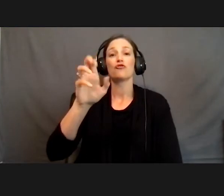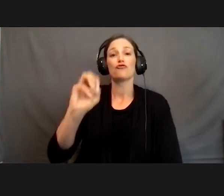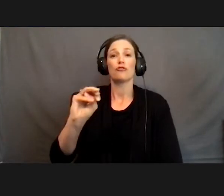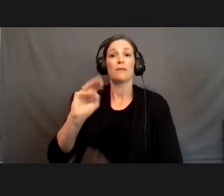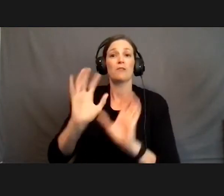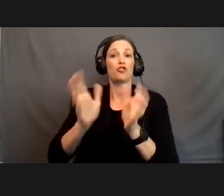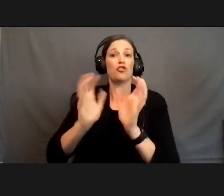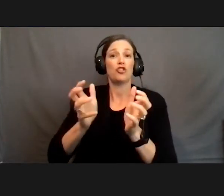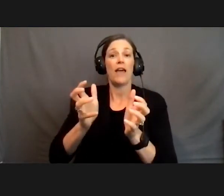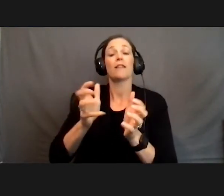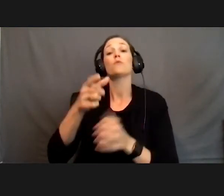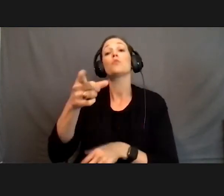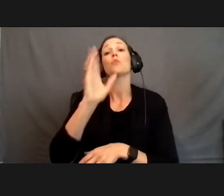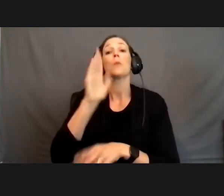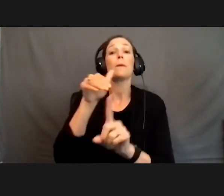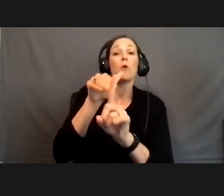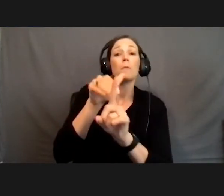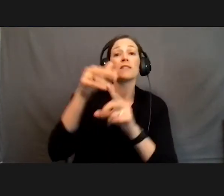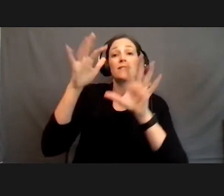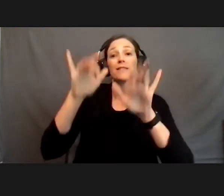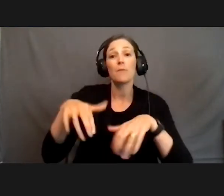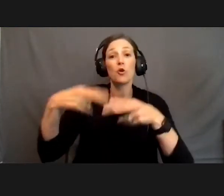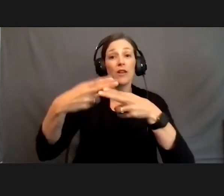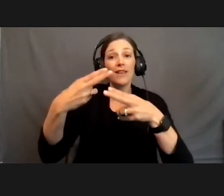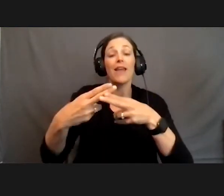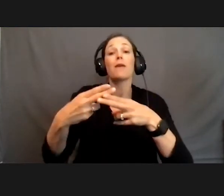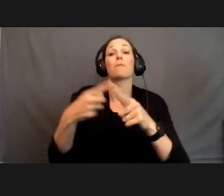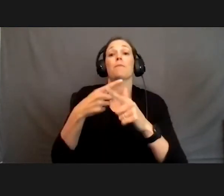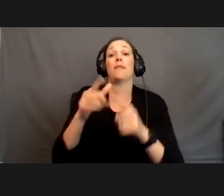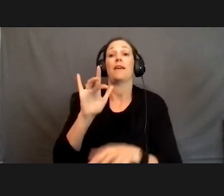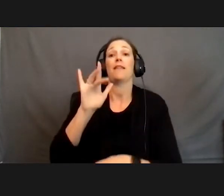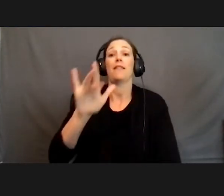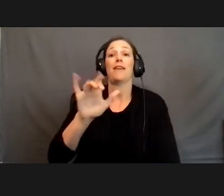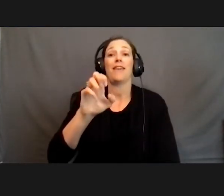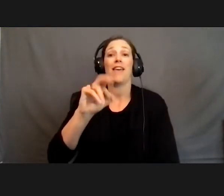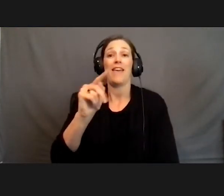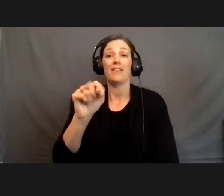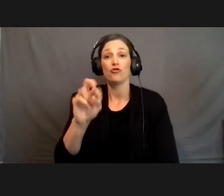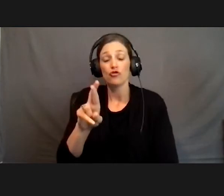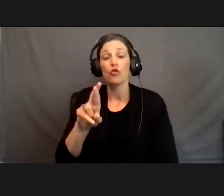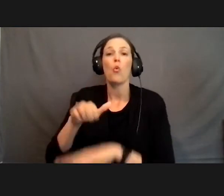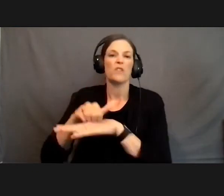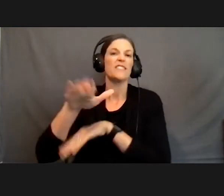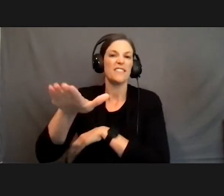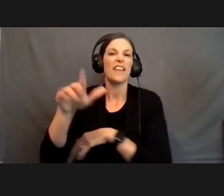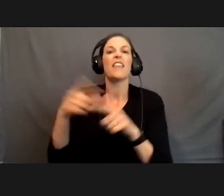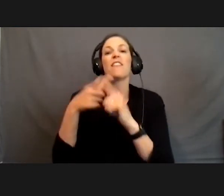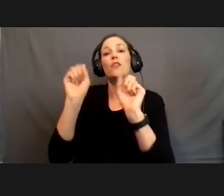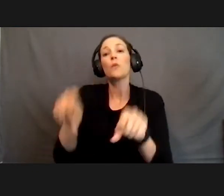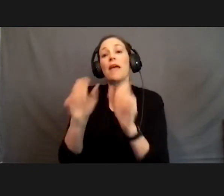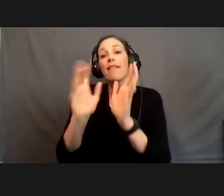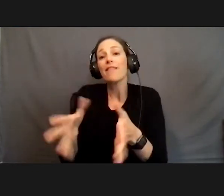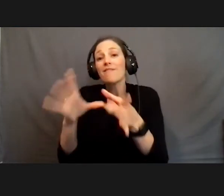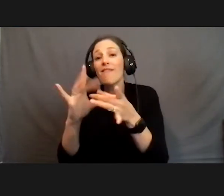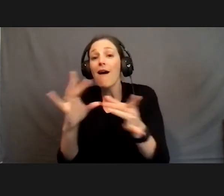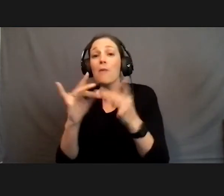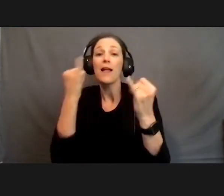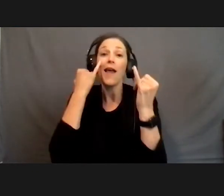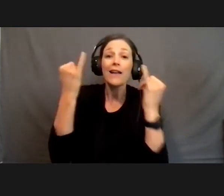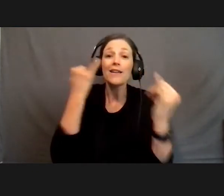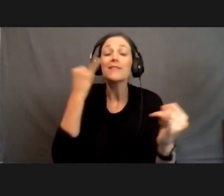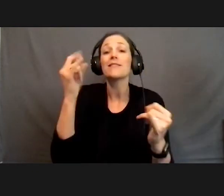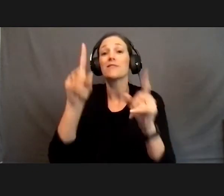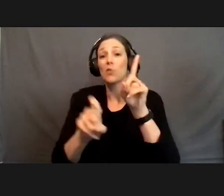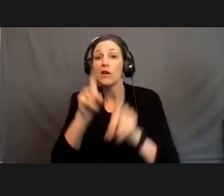prompted to type your name. And once you do that and click enter or send, then you'll be able to leave comments, ideas, questions,